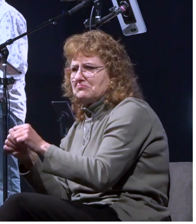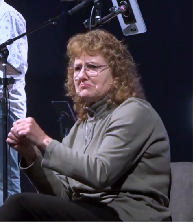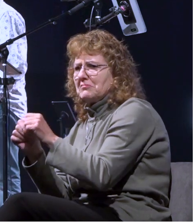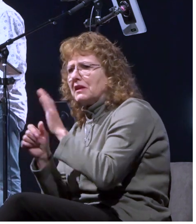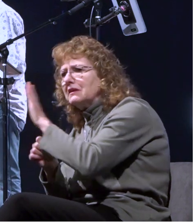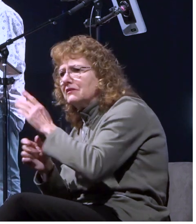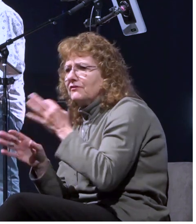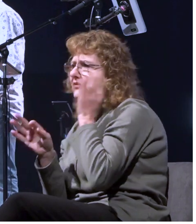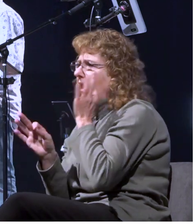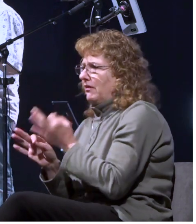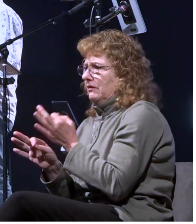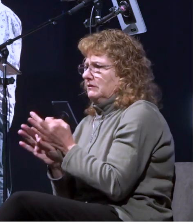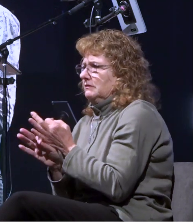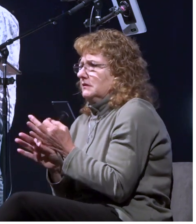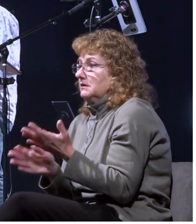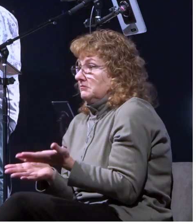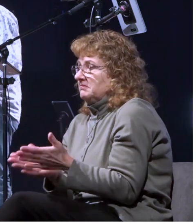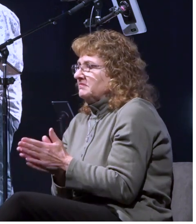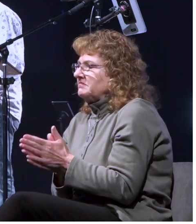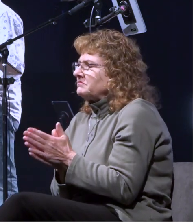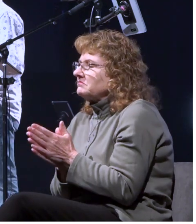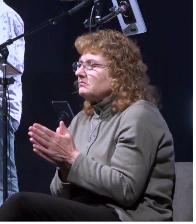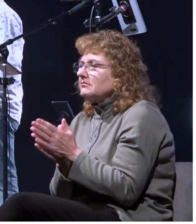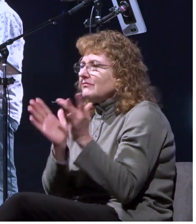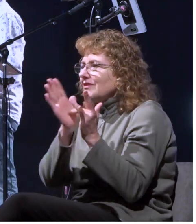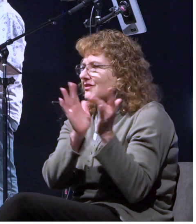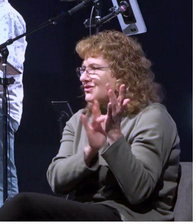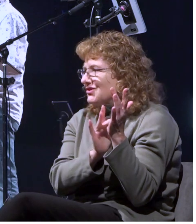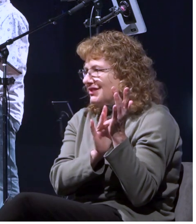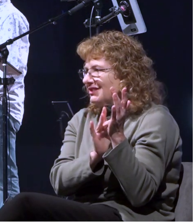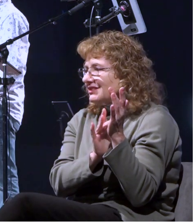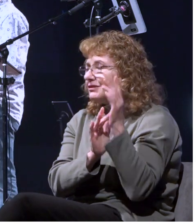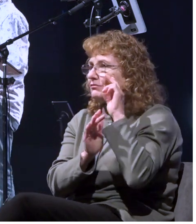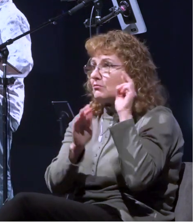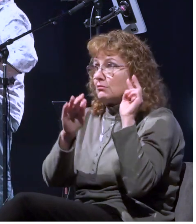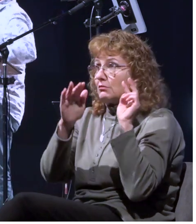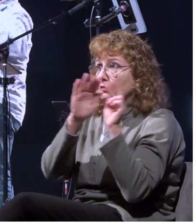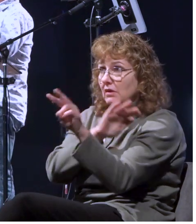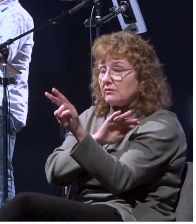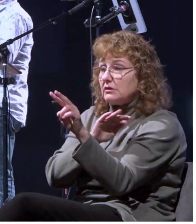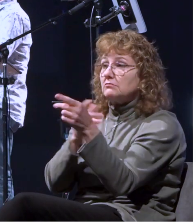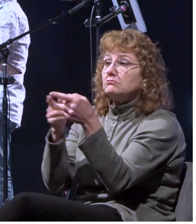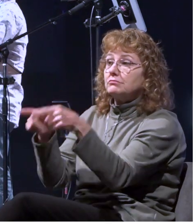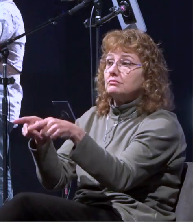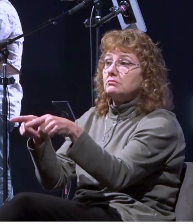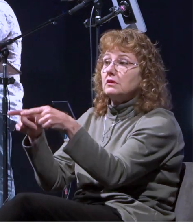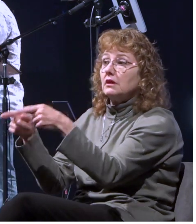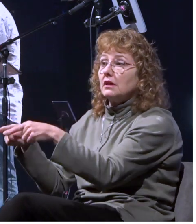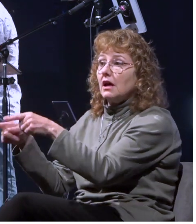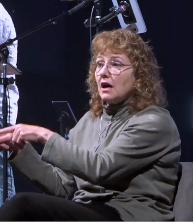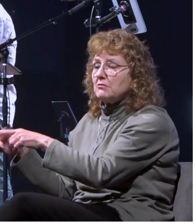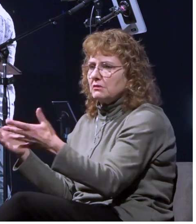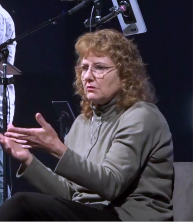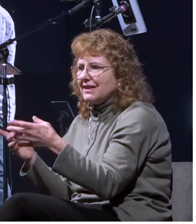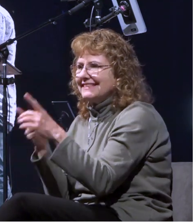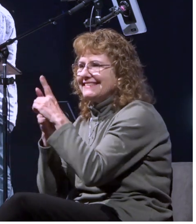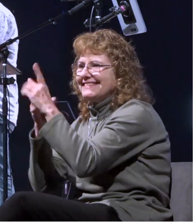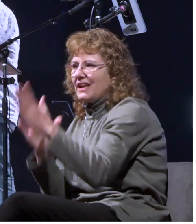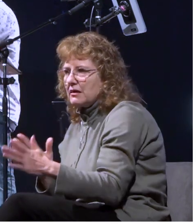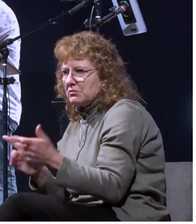just as jesus's prophecy was fulfilled that his disciples would be witnesses uh of him